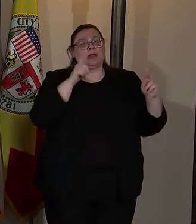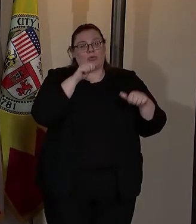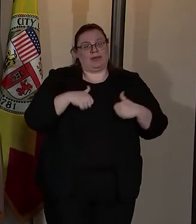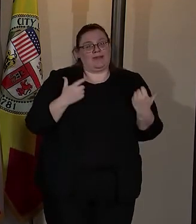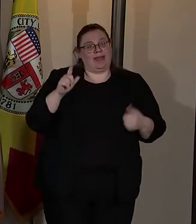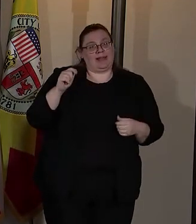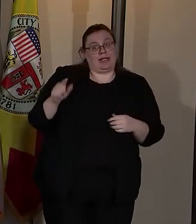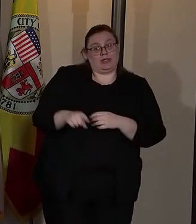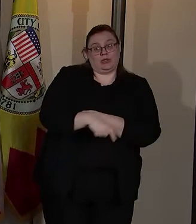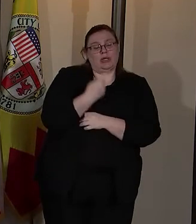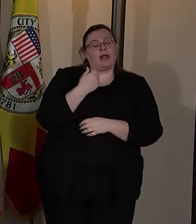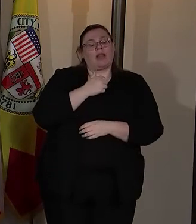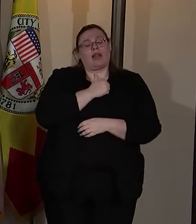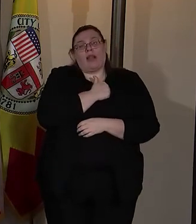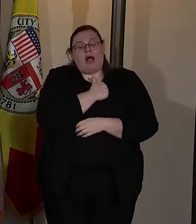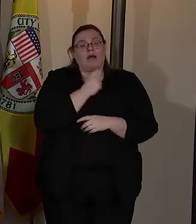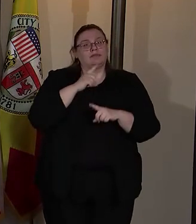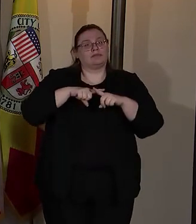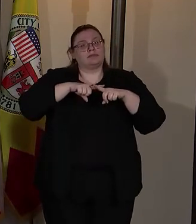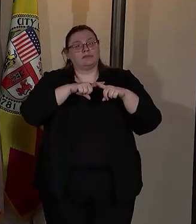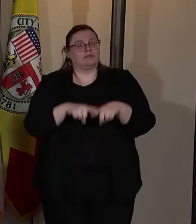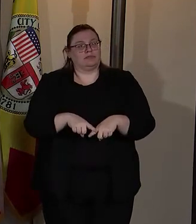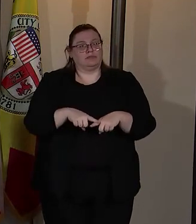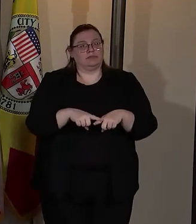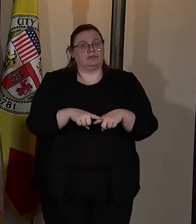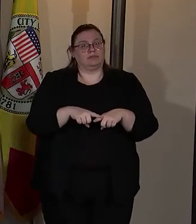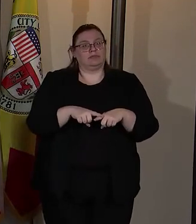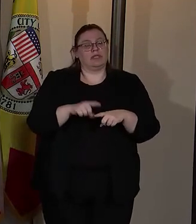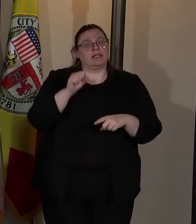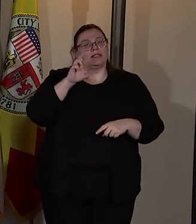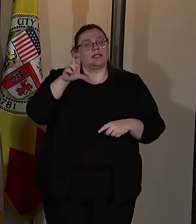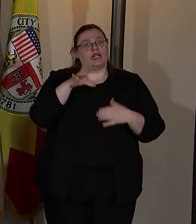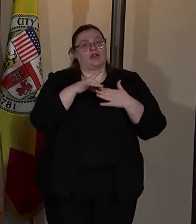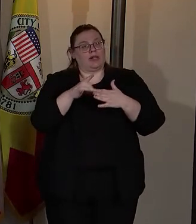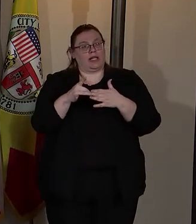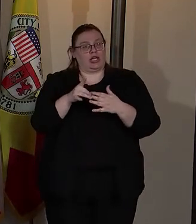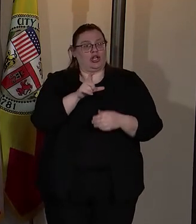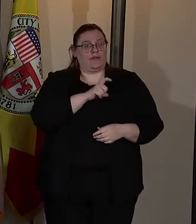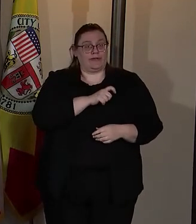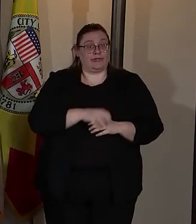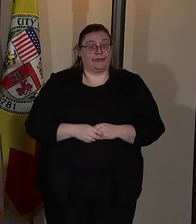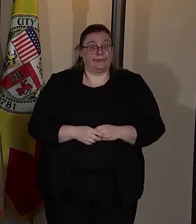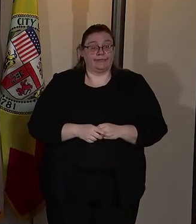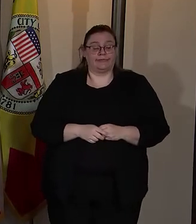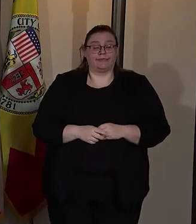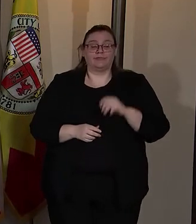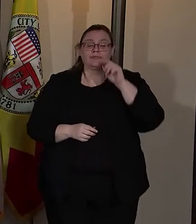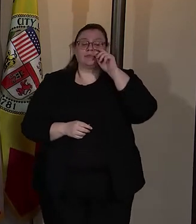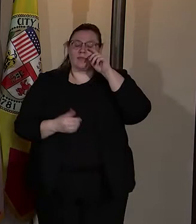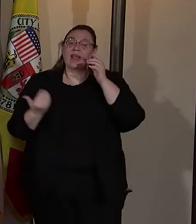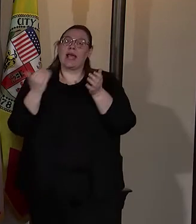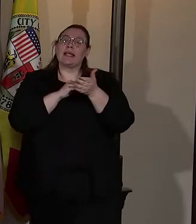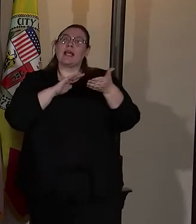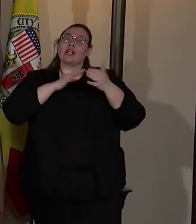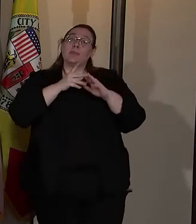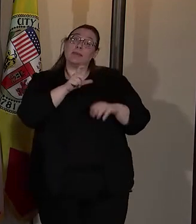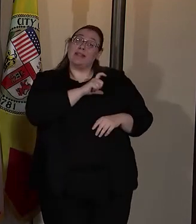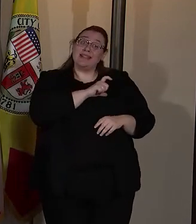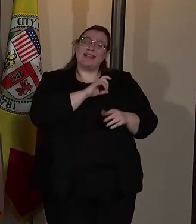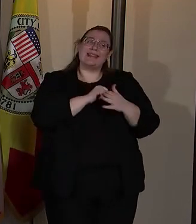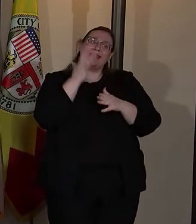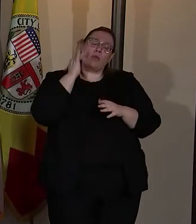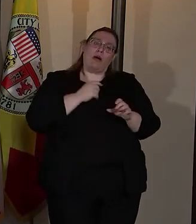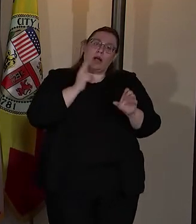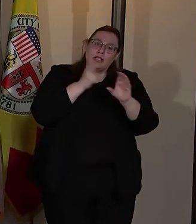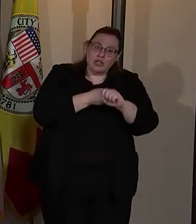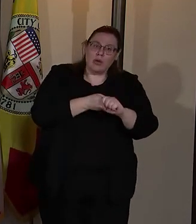today love and rely on their senior lead officer. Again, community policing is the reason why I joined the